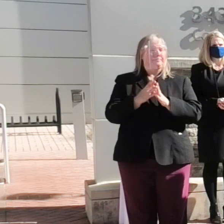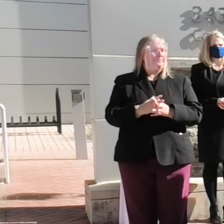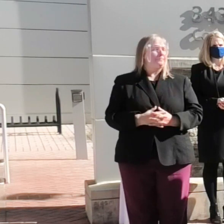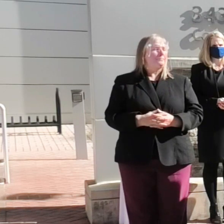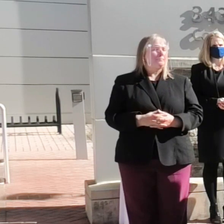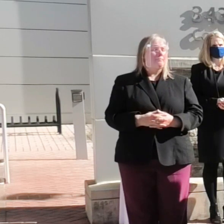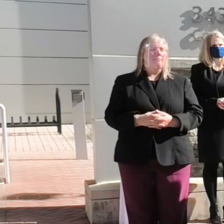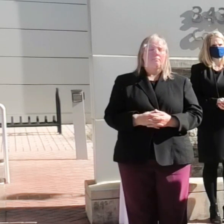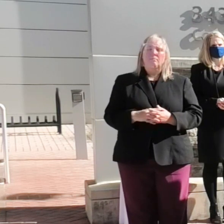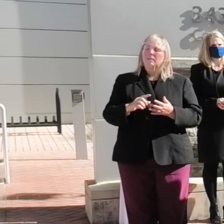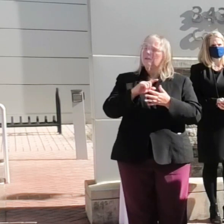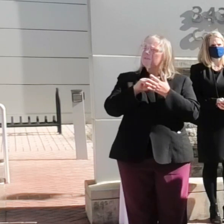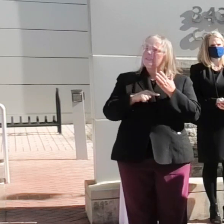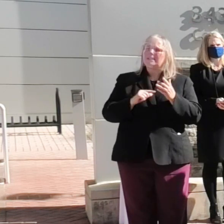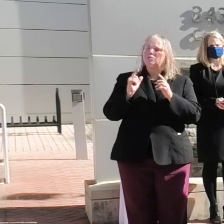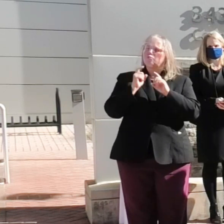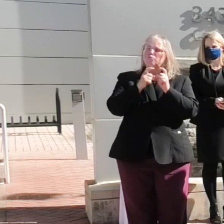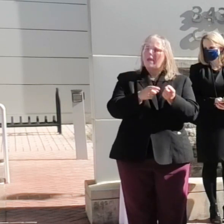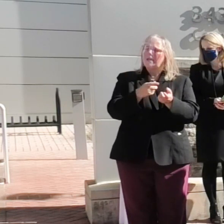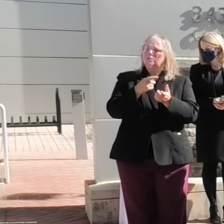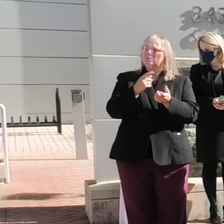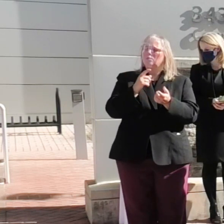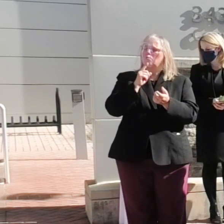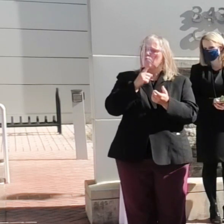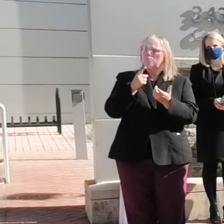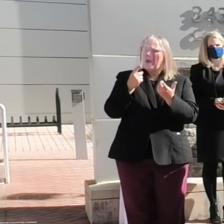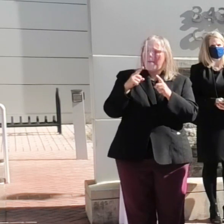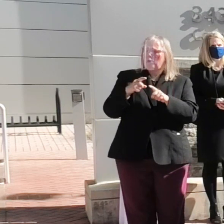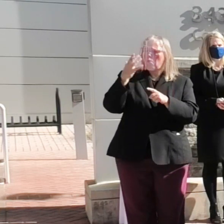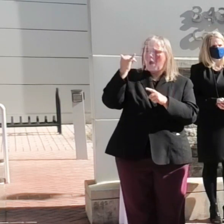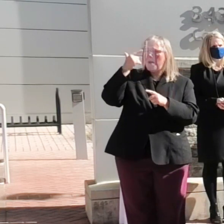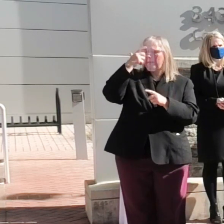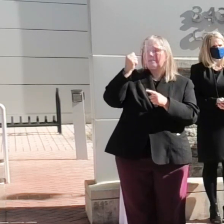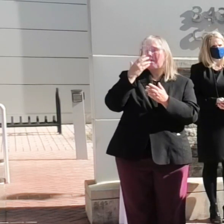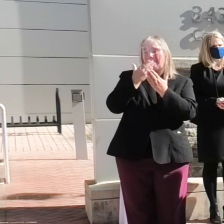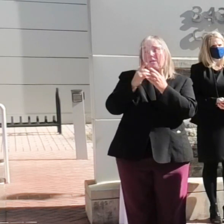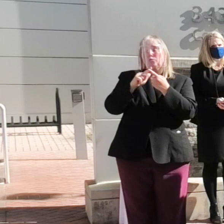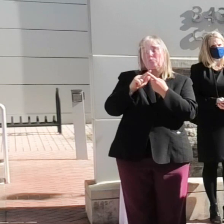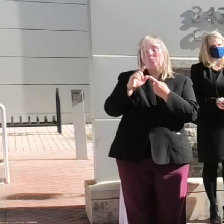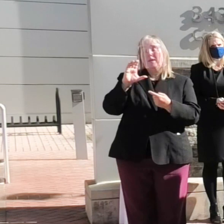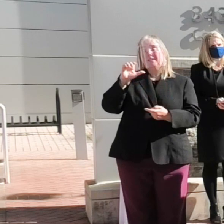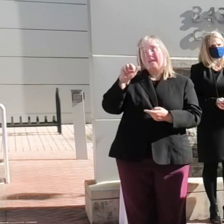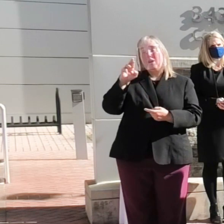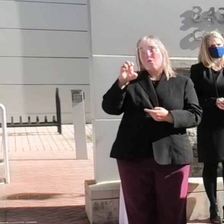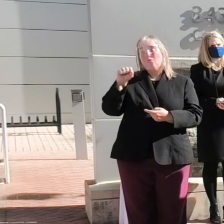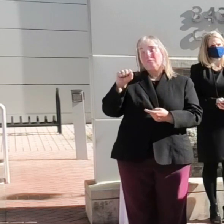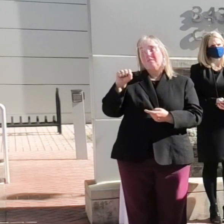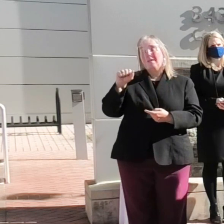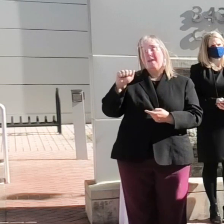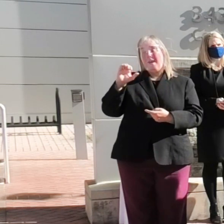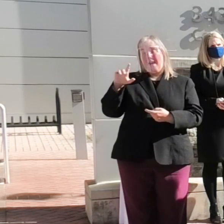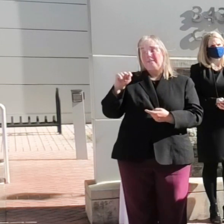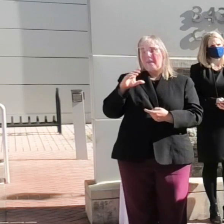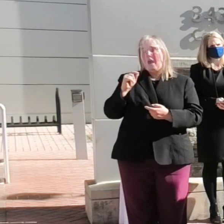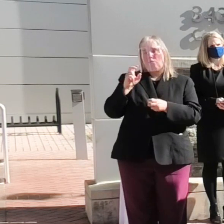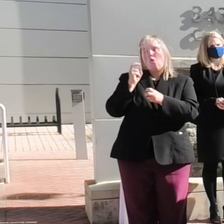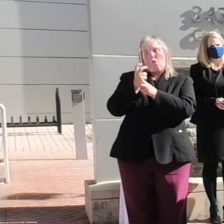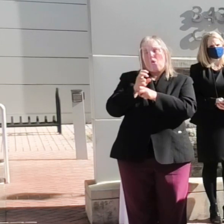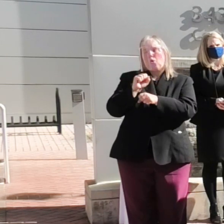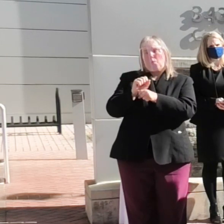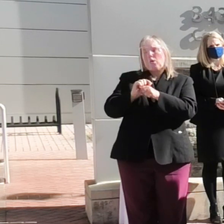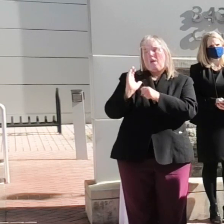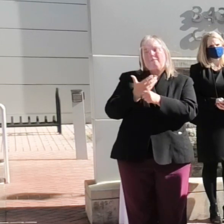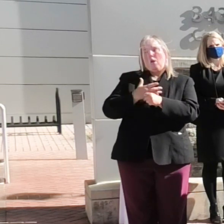These grants were made possible thanks to our CARES Act and the hard work of our federal